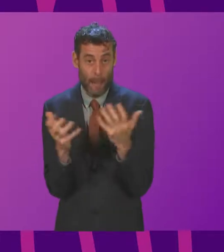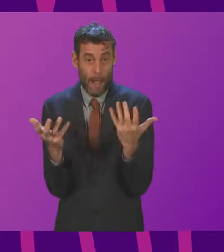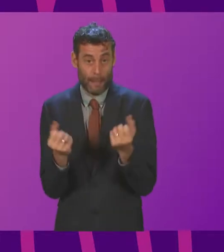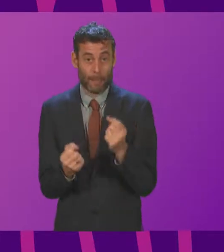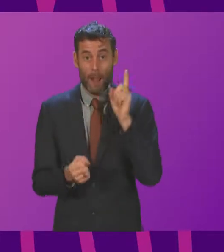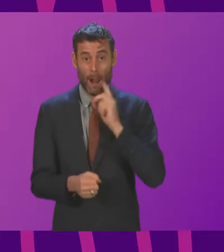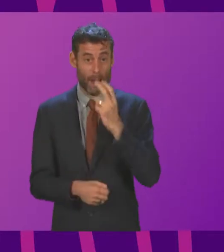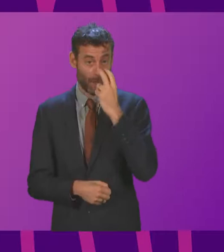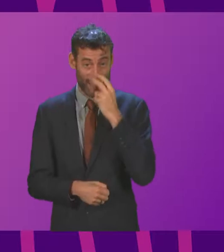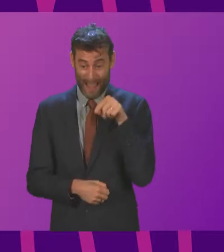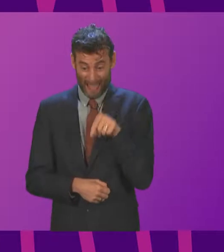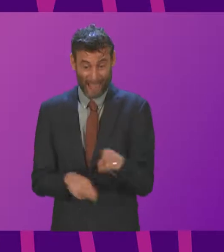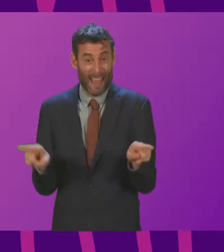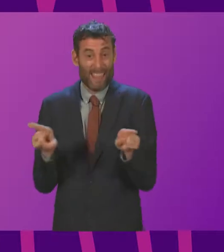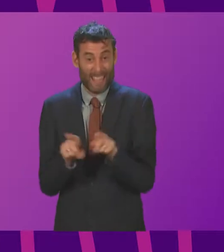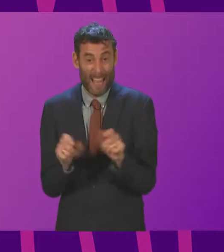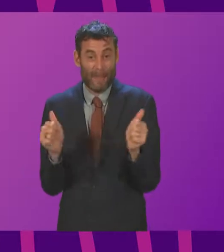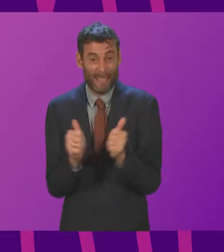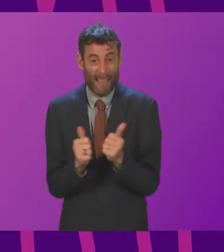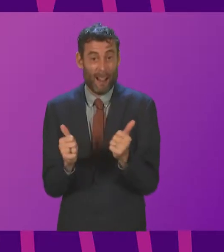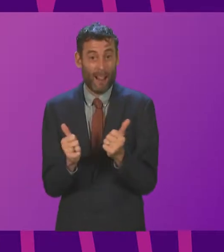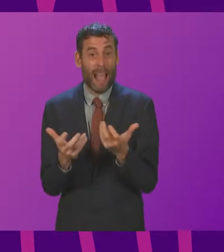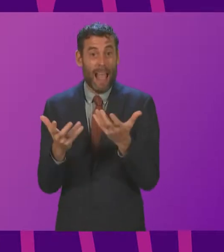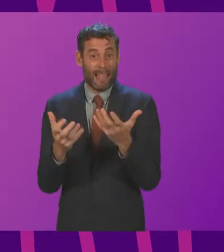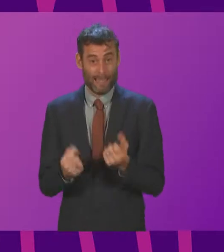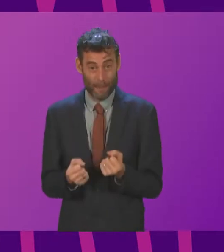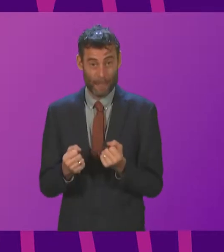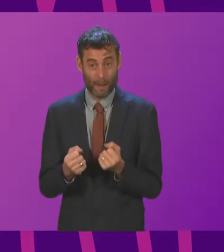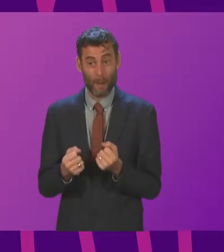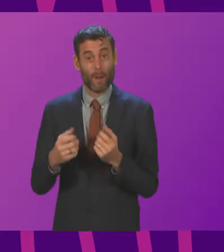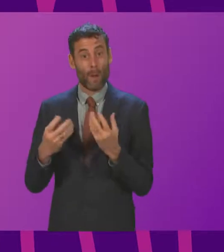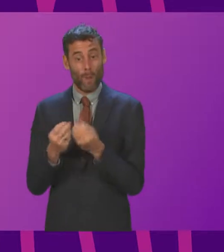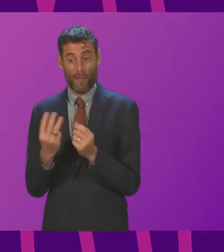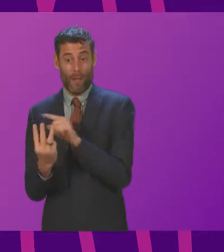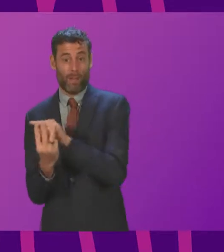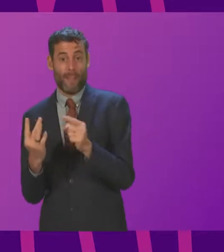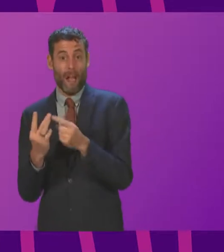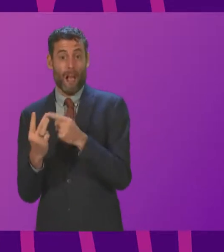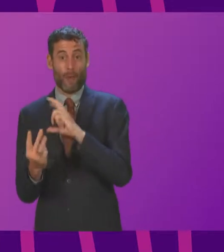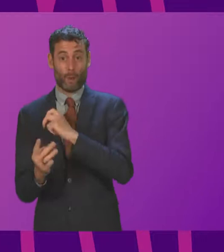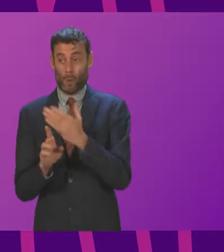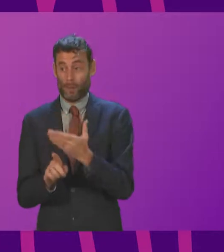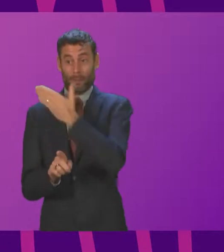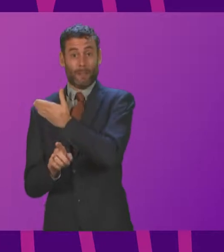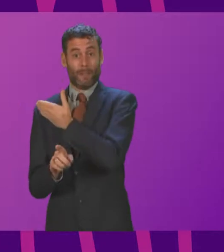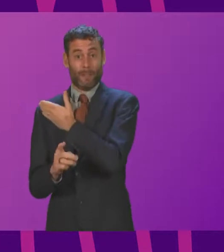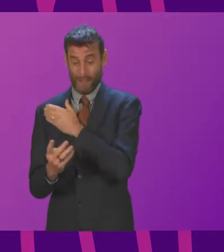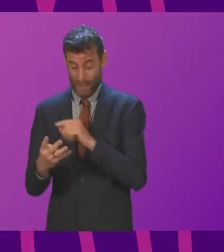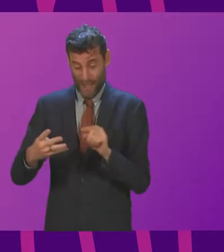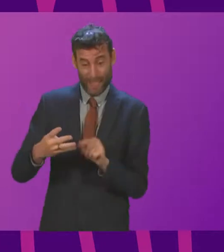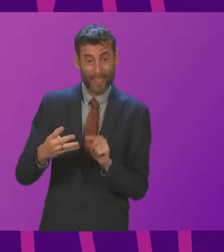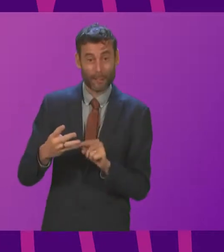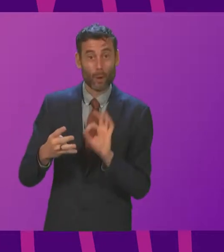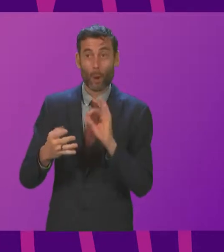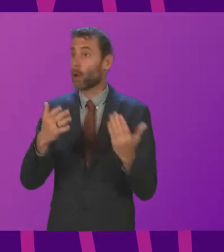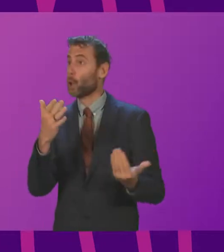virtually identical to the deal that had already been accepted for the other unions for that one year. That is the position.